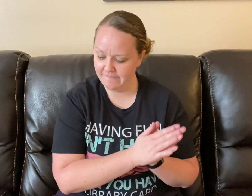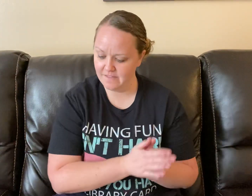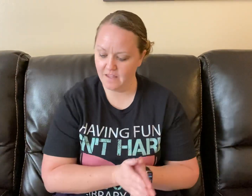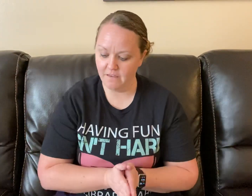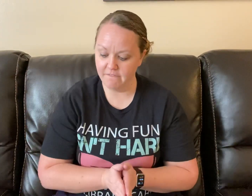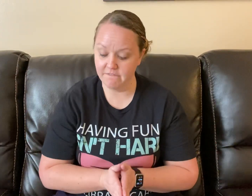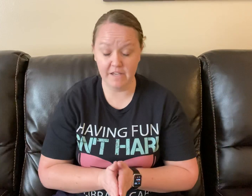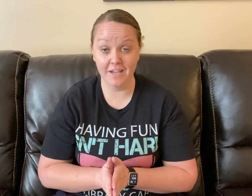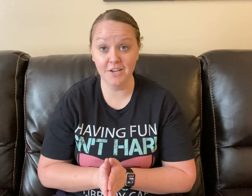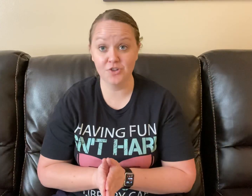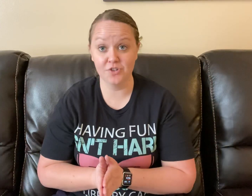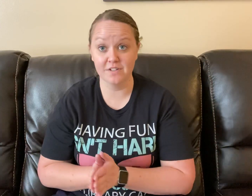Vacation.